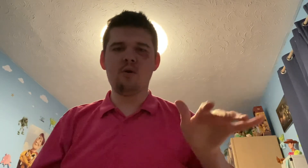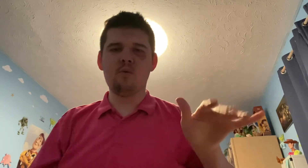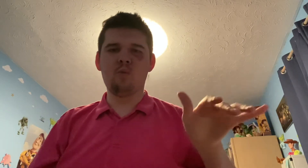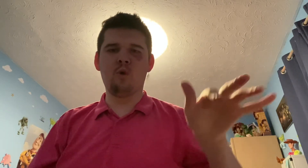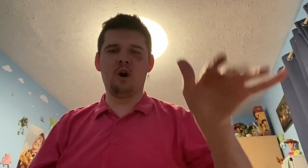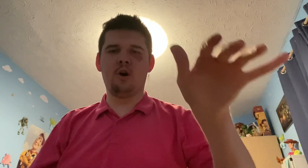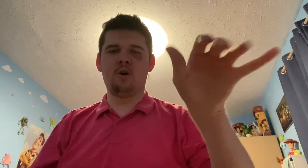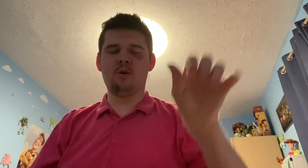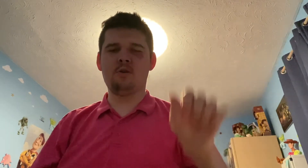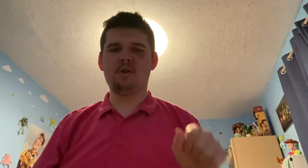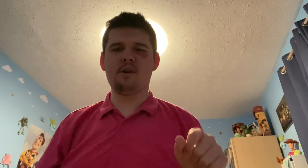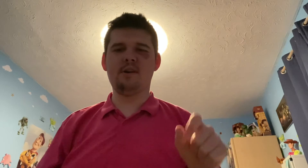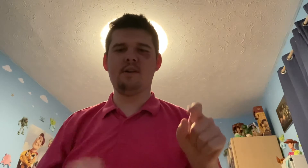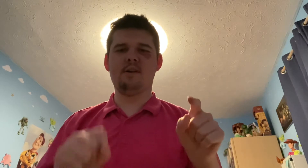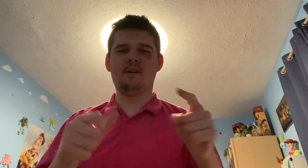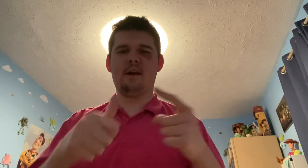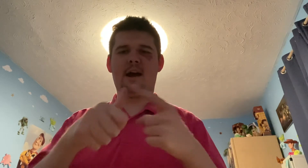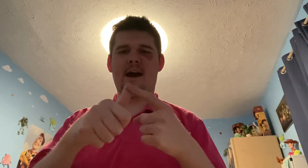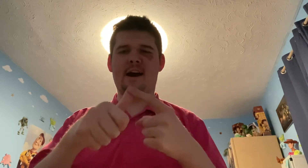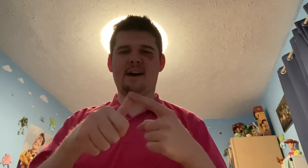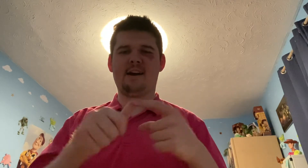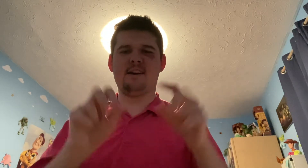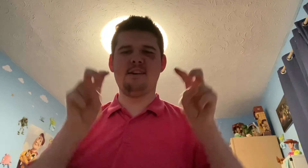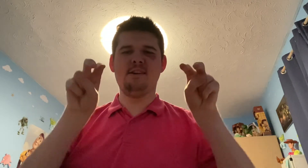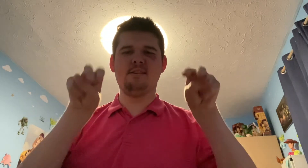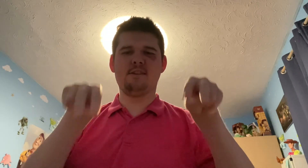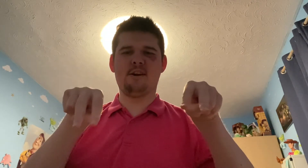Walk a dog.